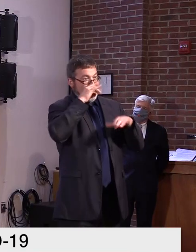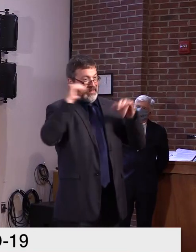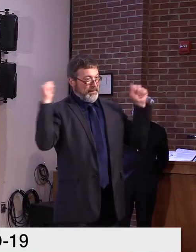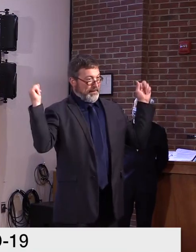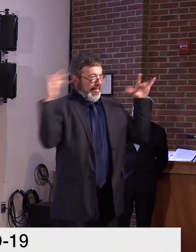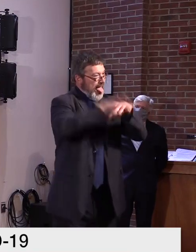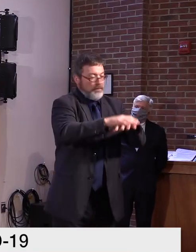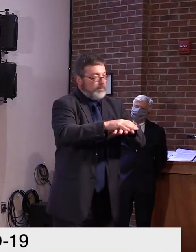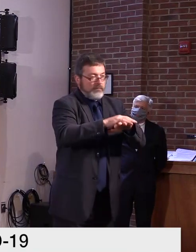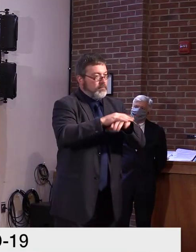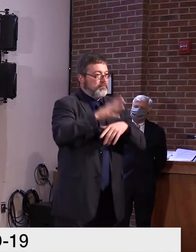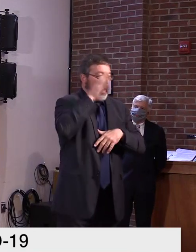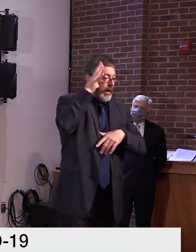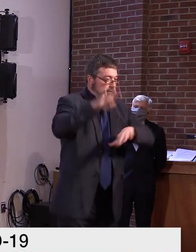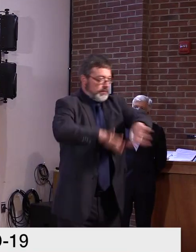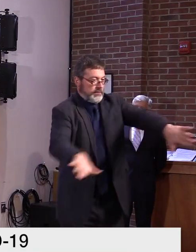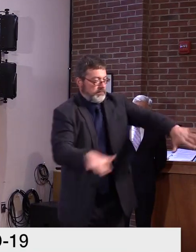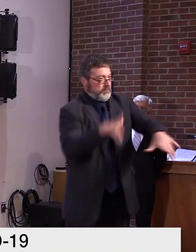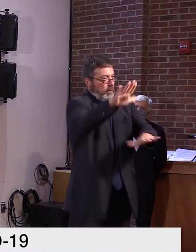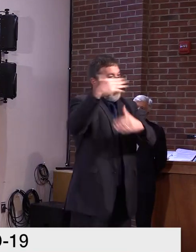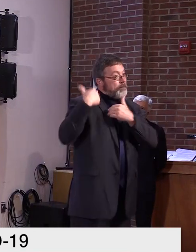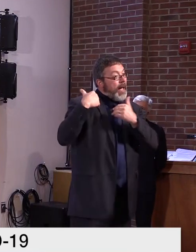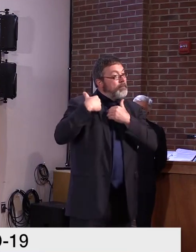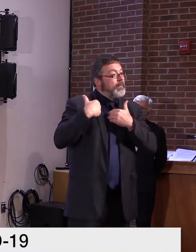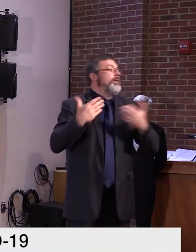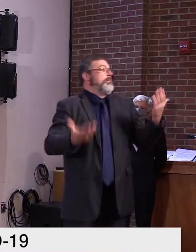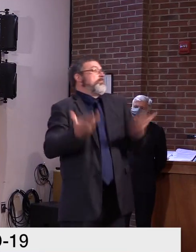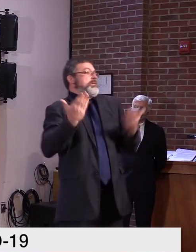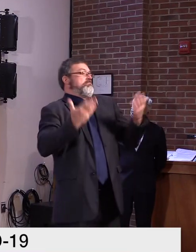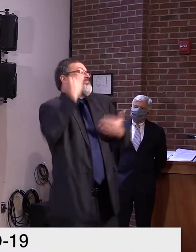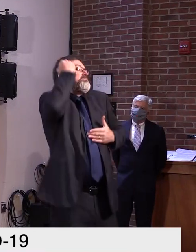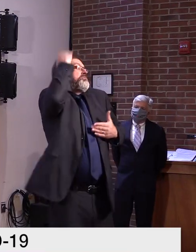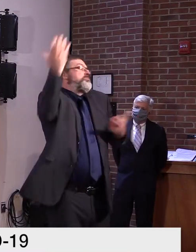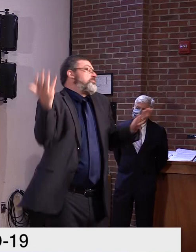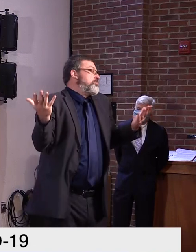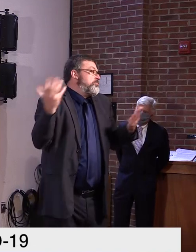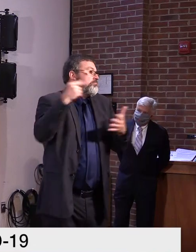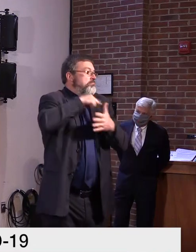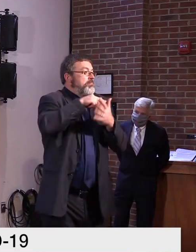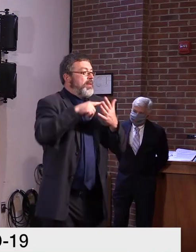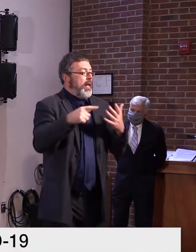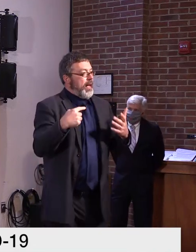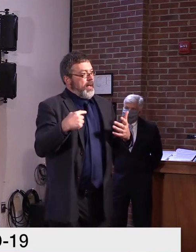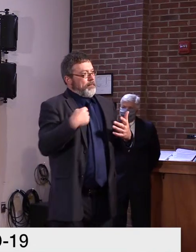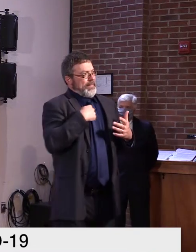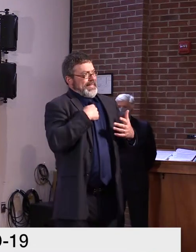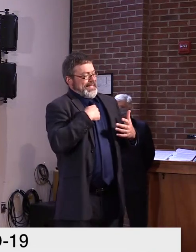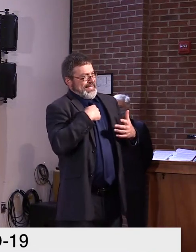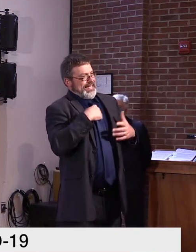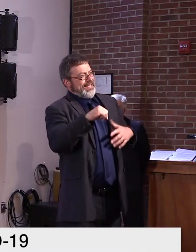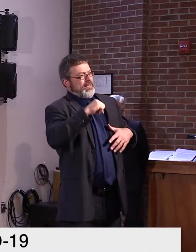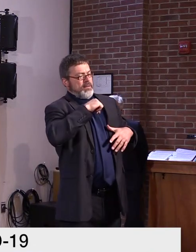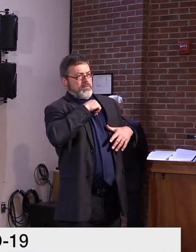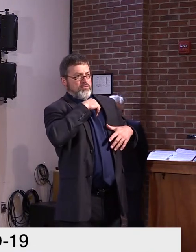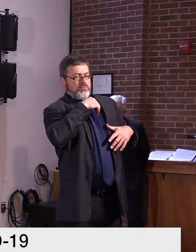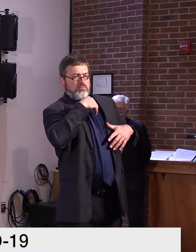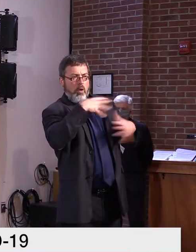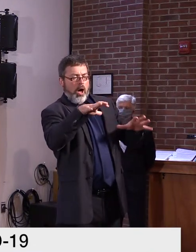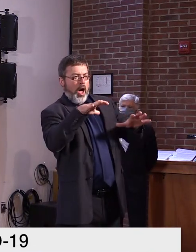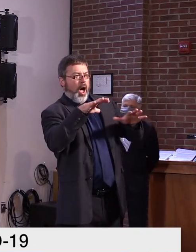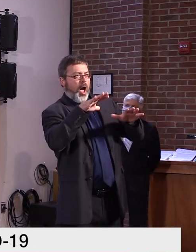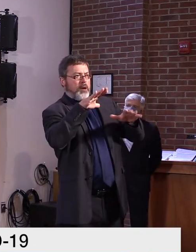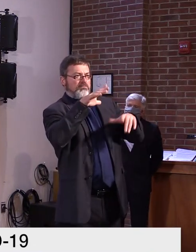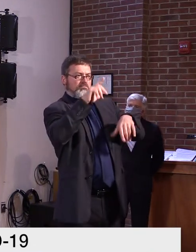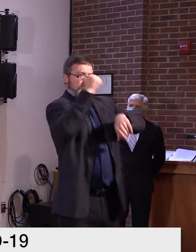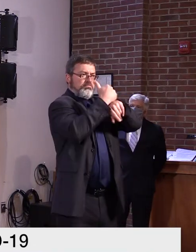different experience this year. So I think, you know, without giving you every detail of how I envision Halloween, um,